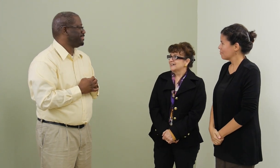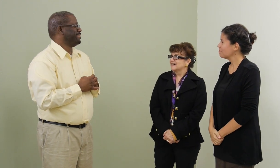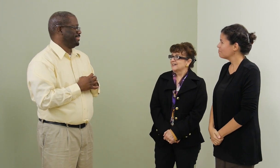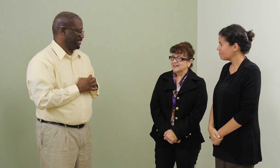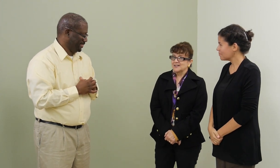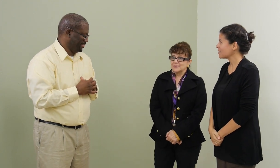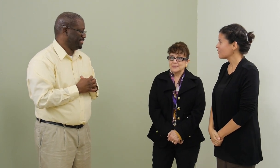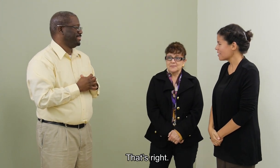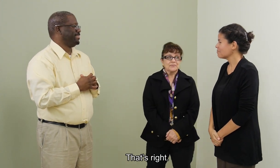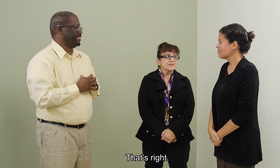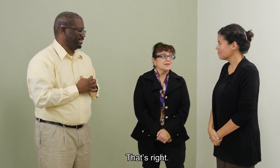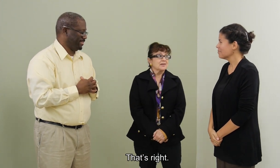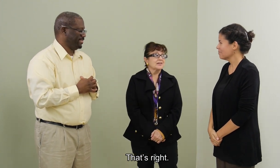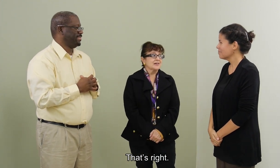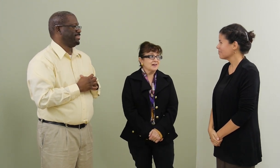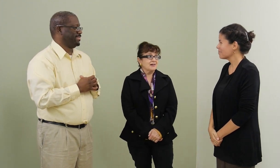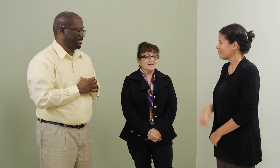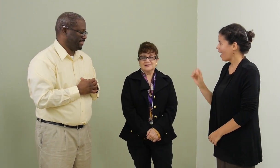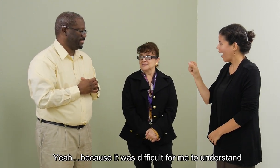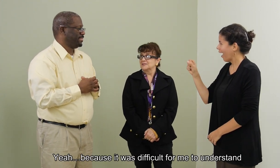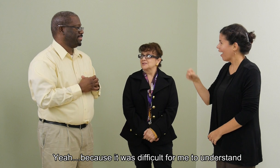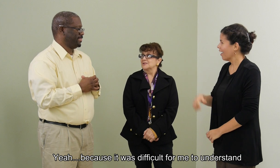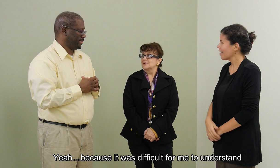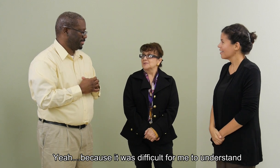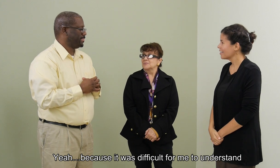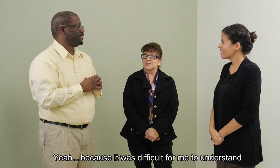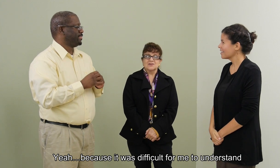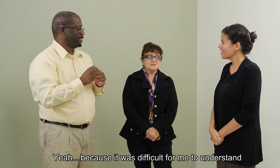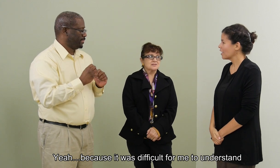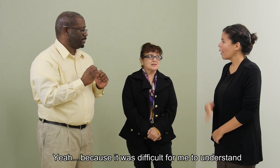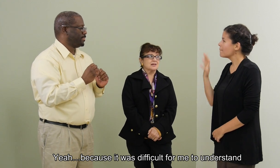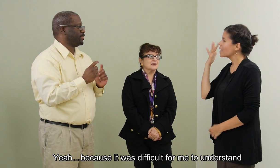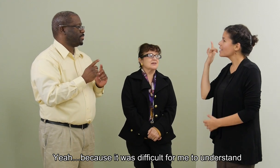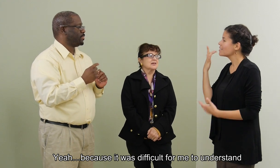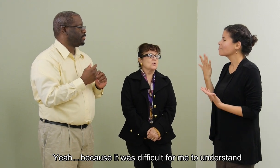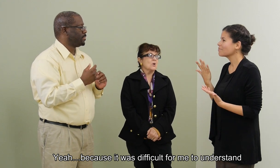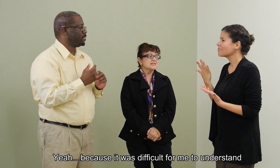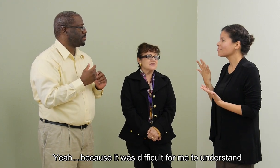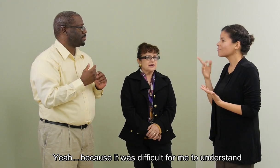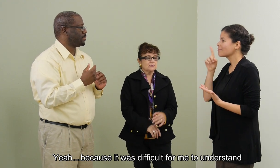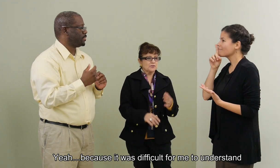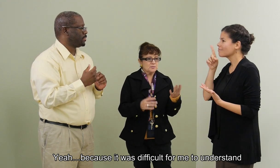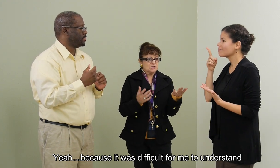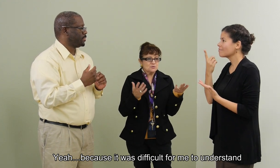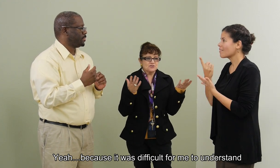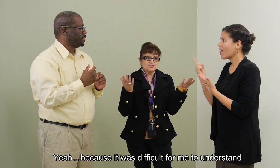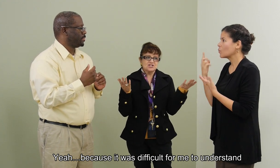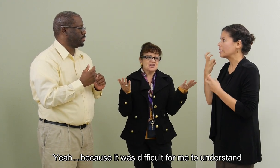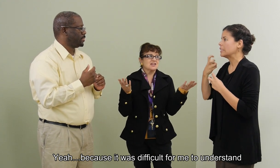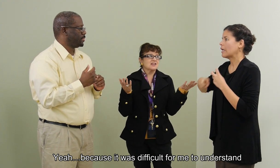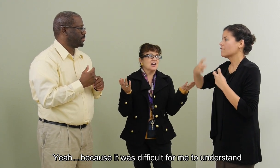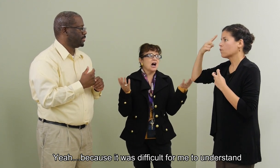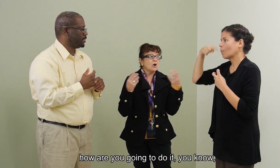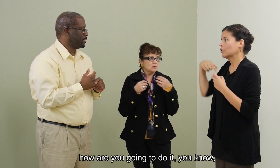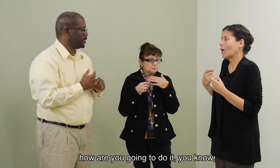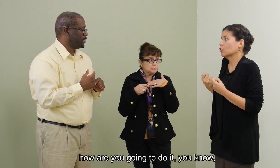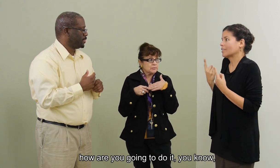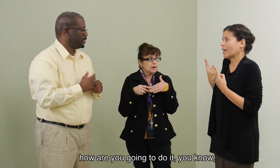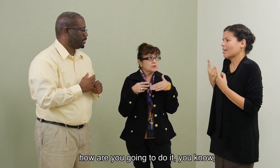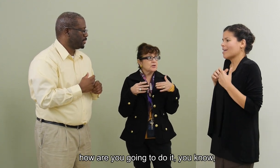That's right. Yeah, because it was difficult for me to understand how are you